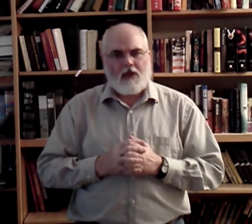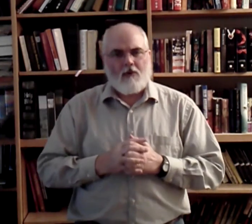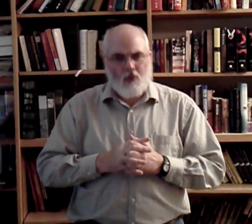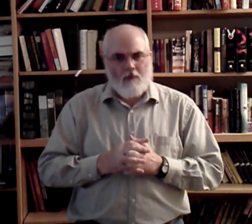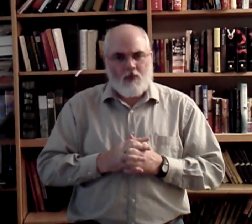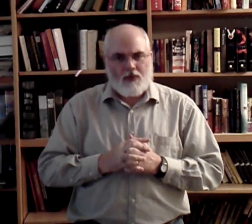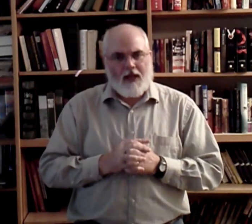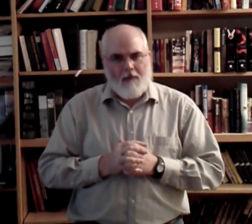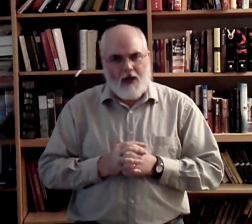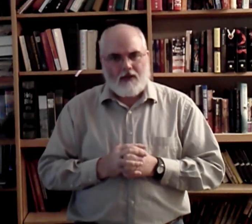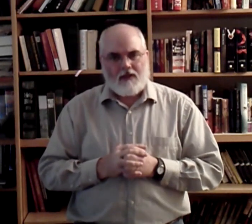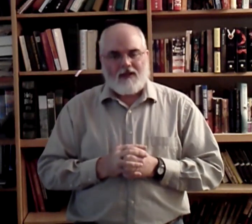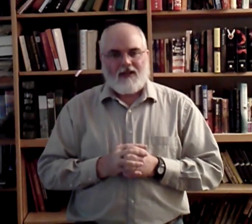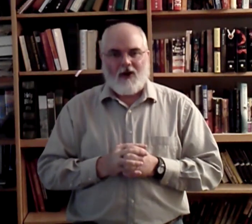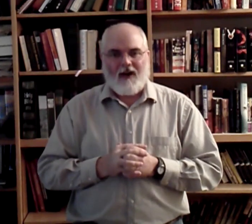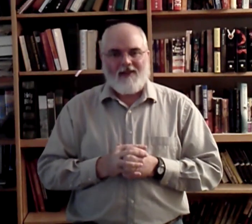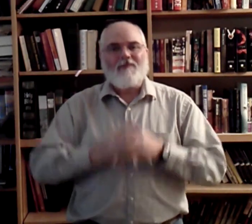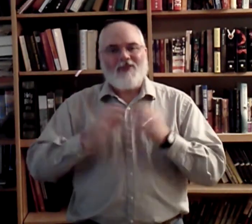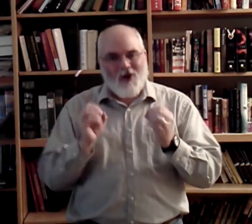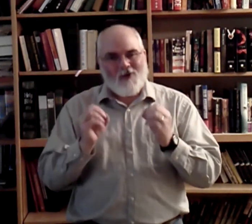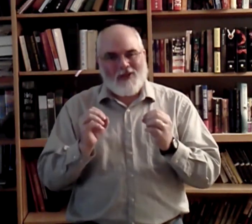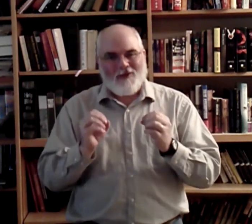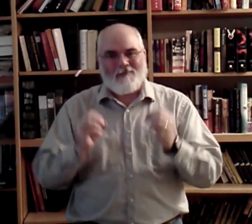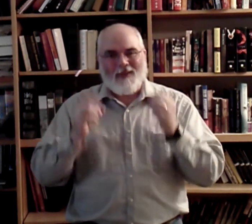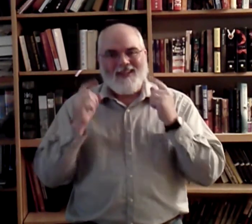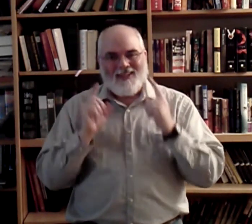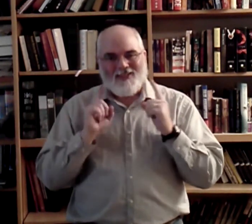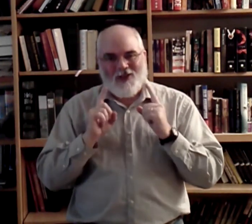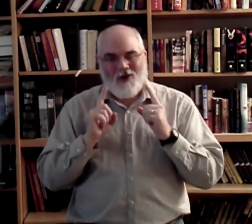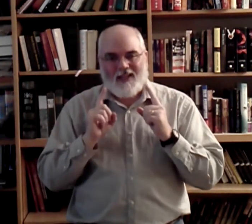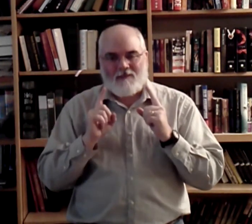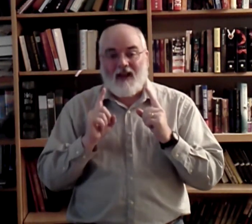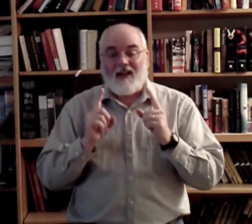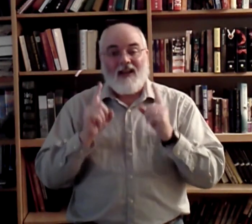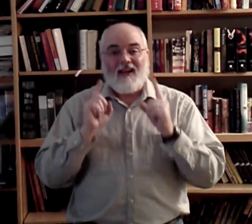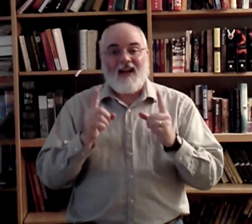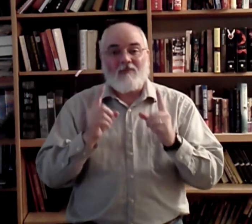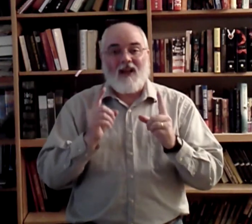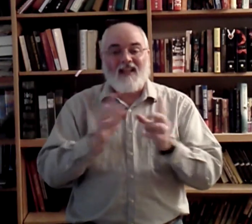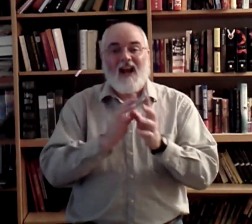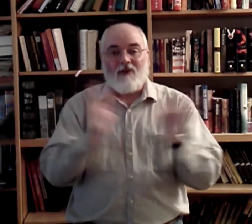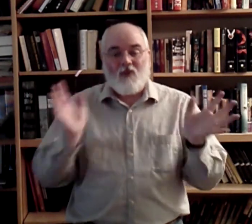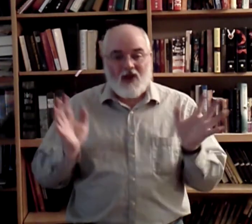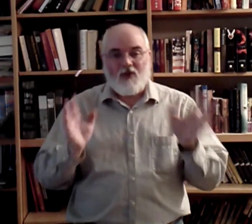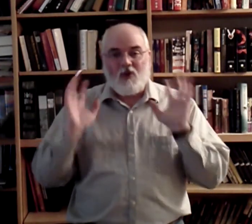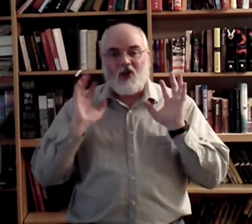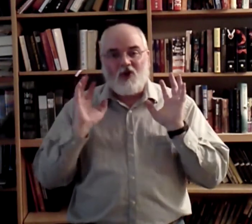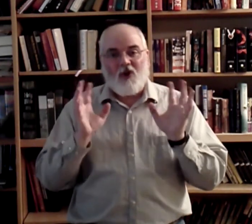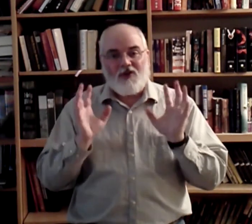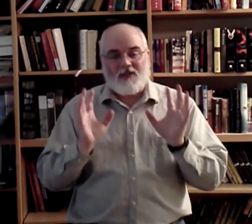they were grumpy when they came in. Alright? Don't be grumpy. Show that smile. God has blessed every one of you with a gorgeous